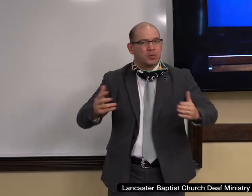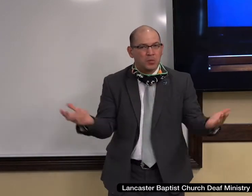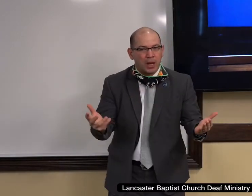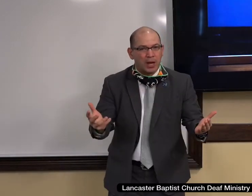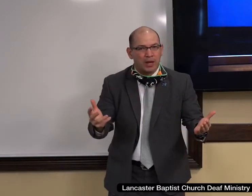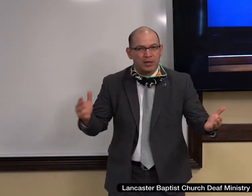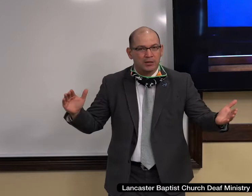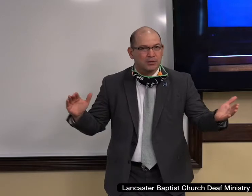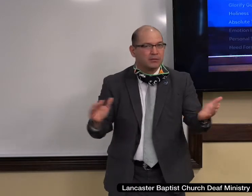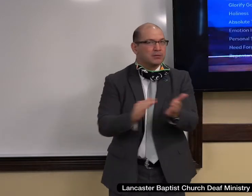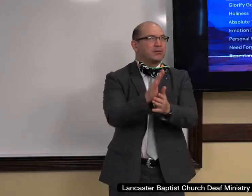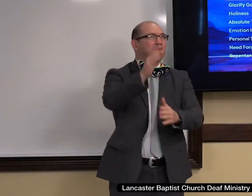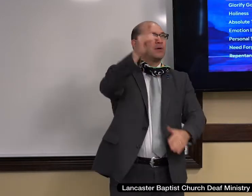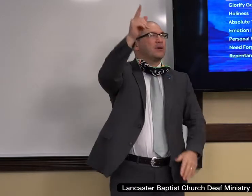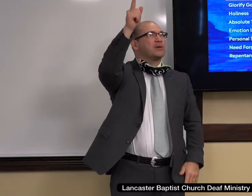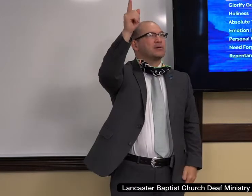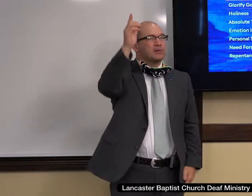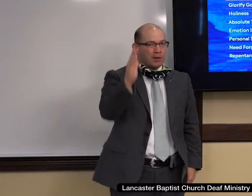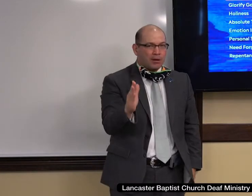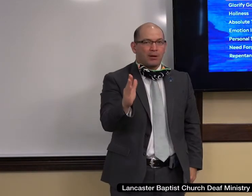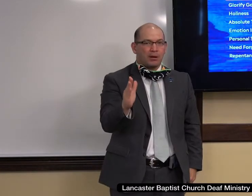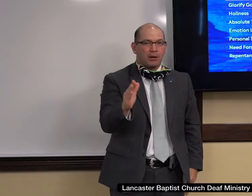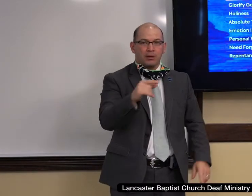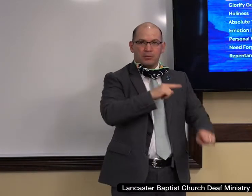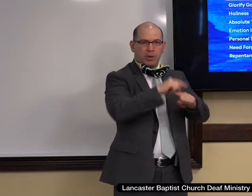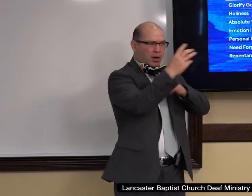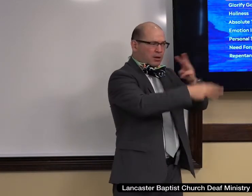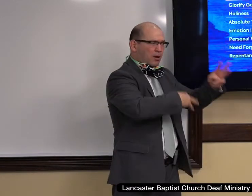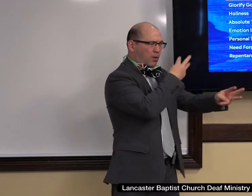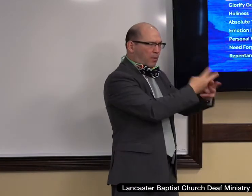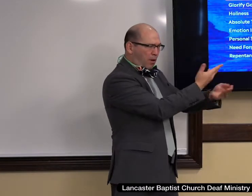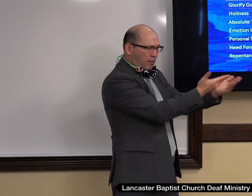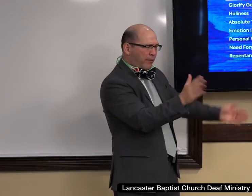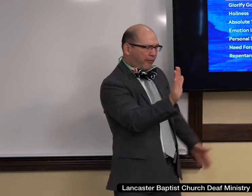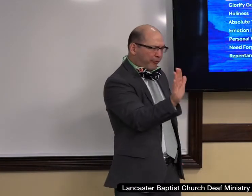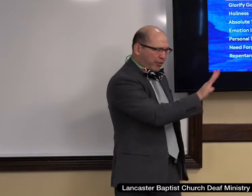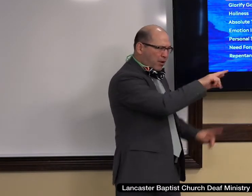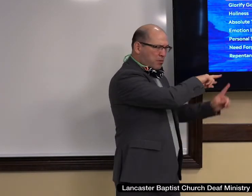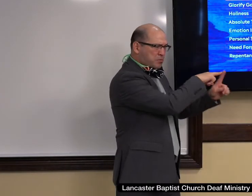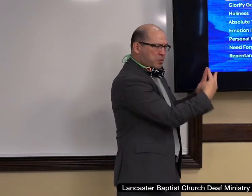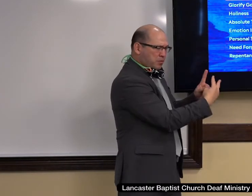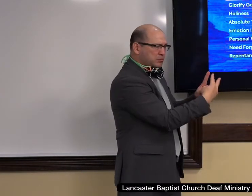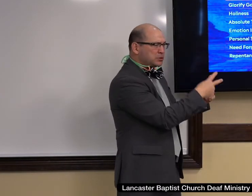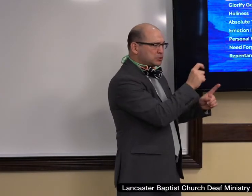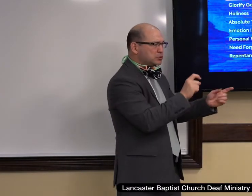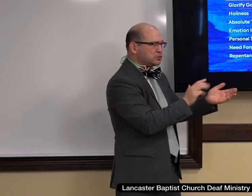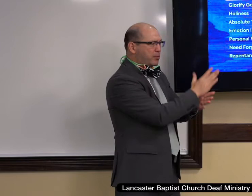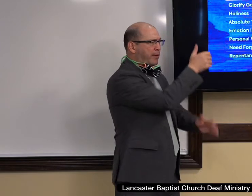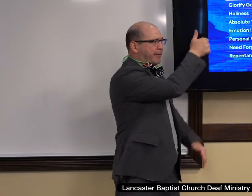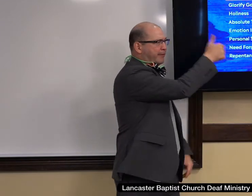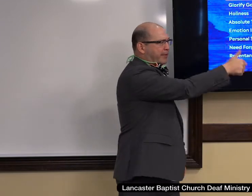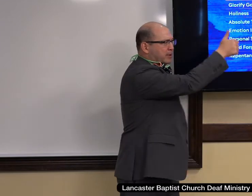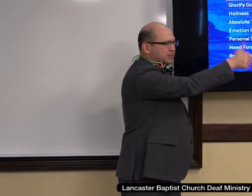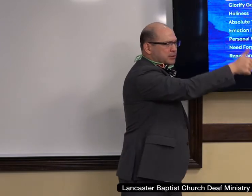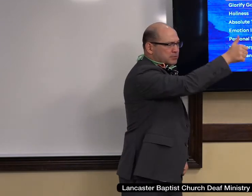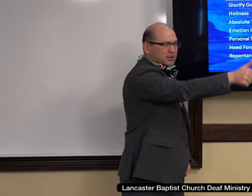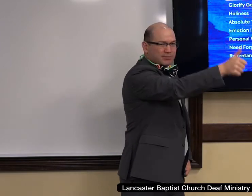intent on glorifying self. And self preservation is what it's all about. It is not just in